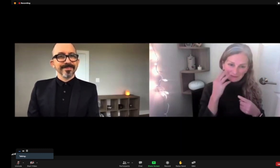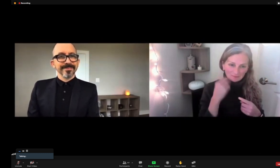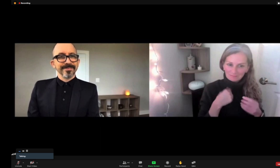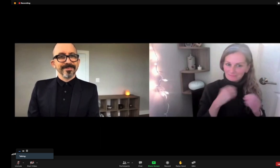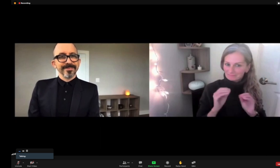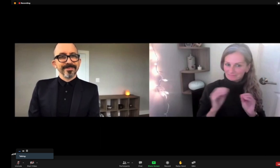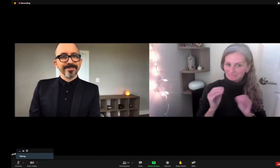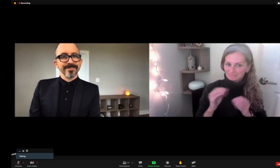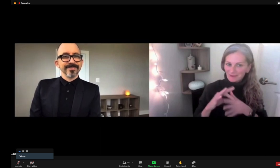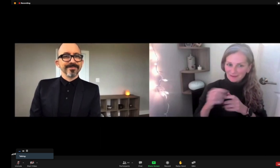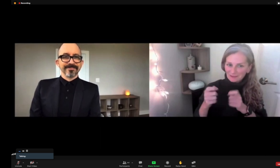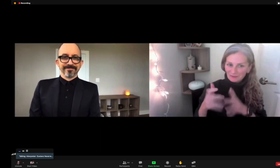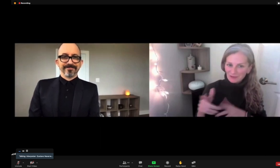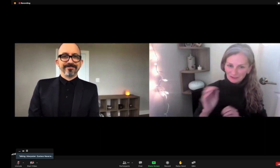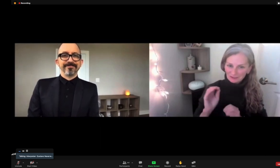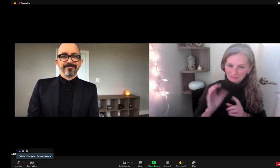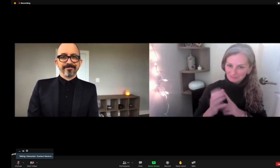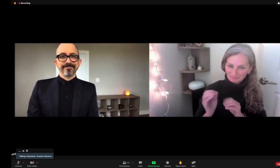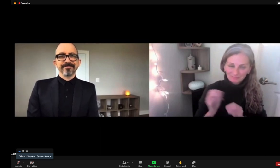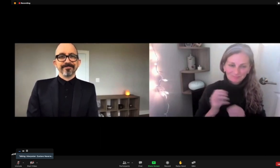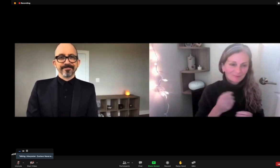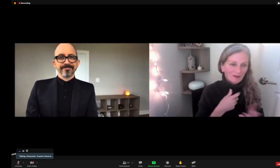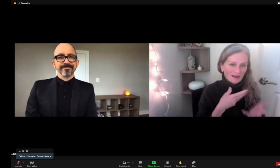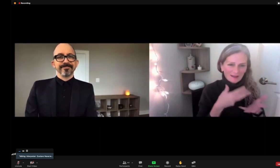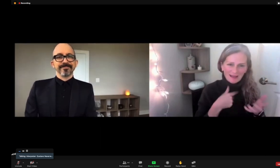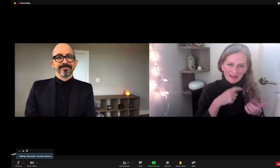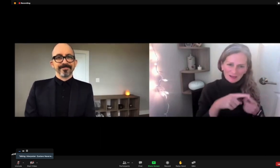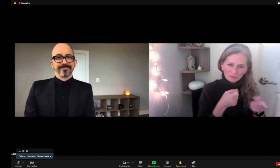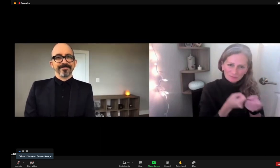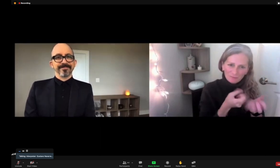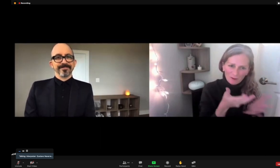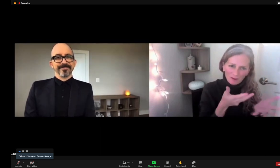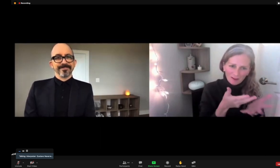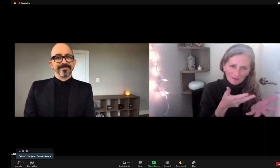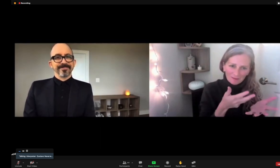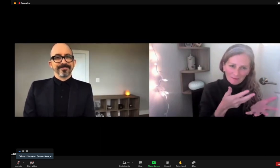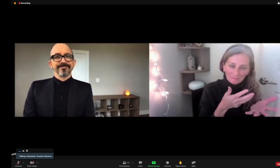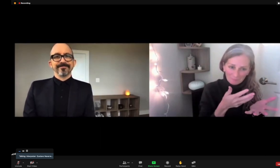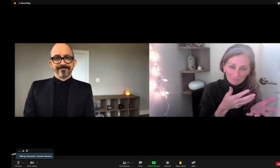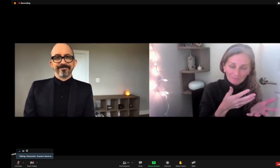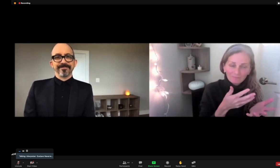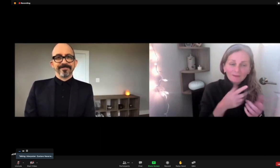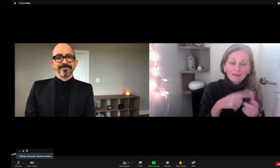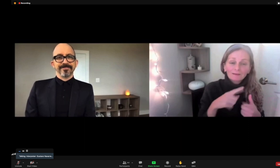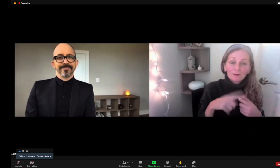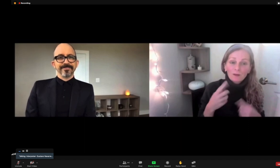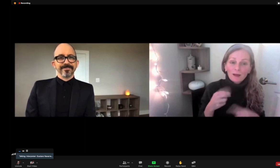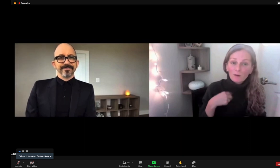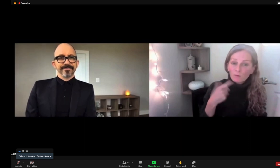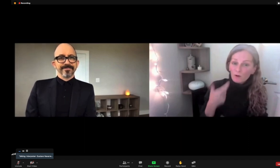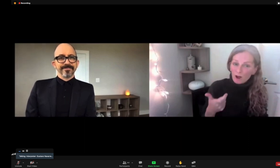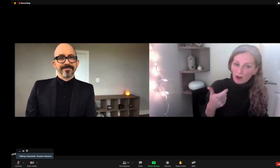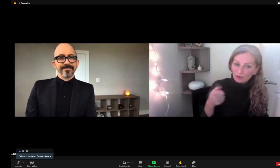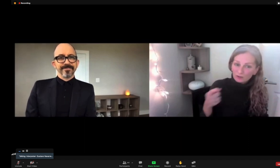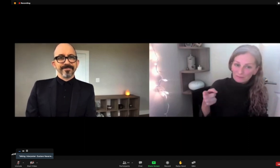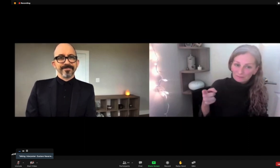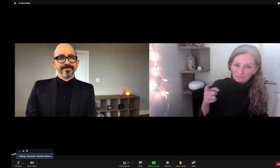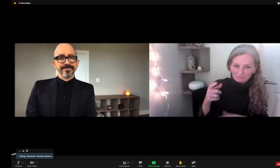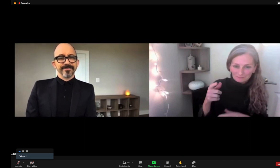So prior to working on New Friends, I didn't have any experience of working with cultural content specialists. However, as I